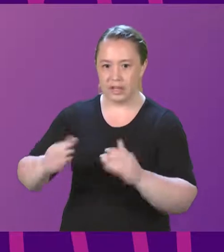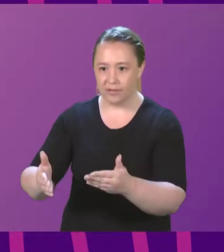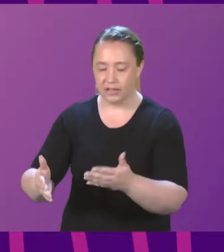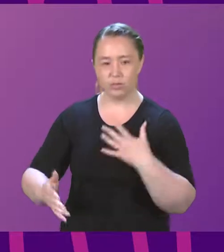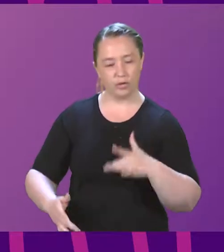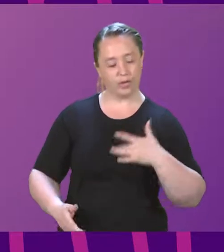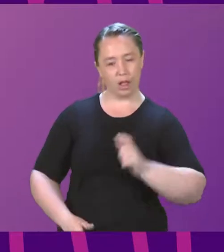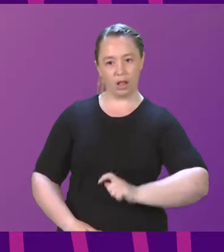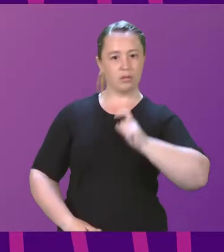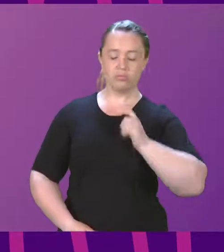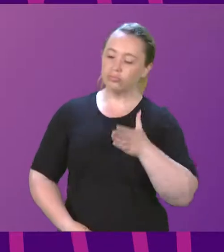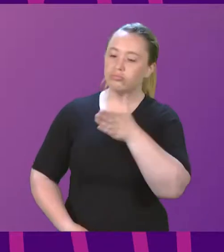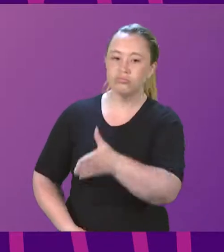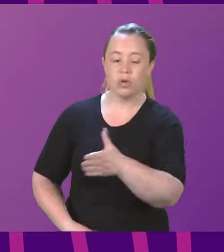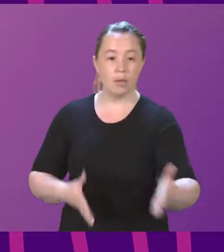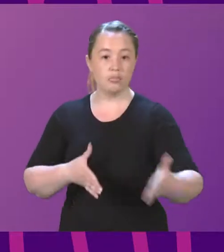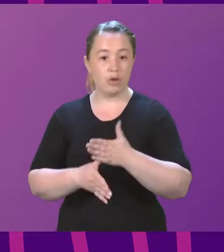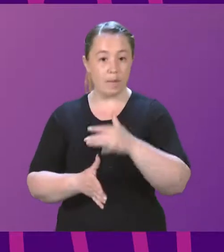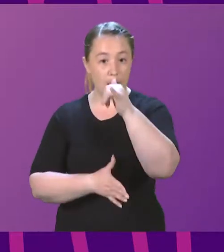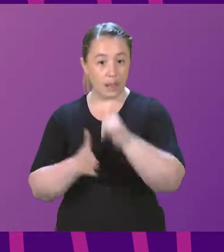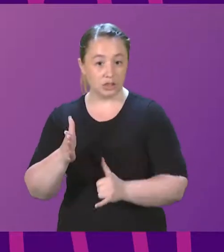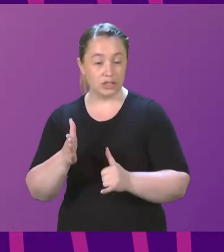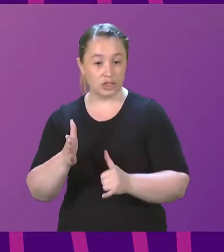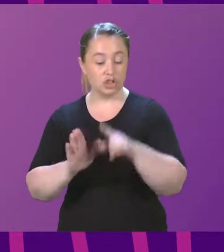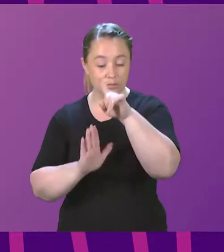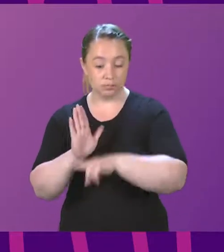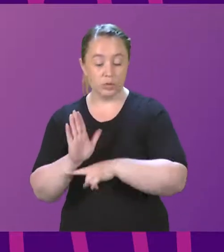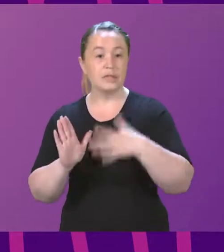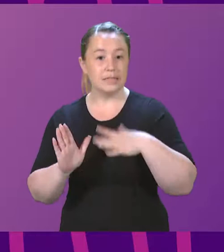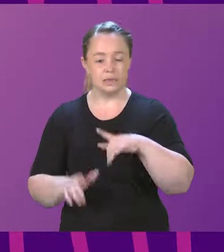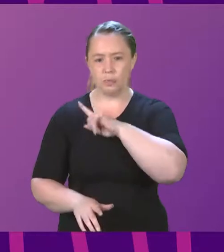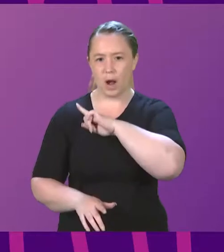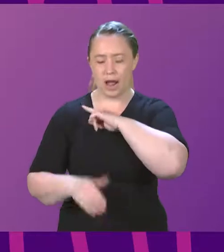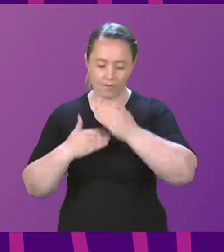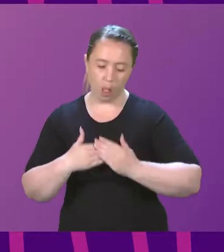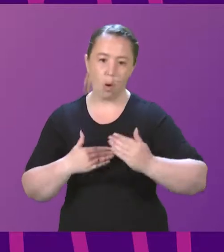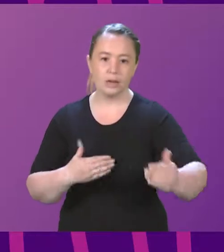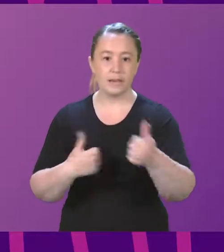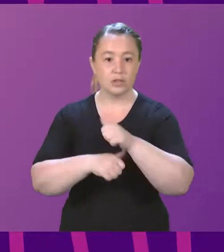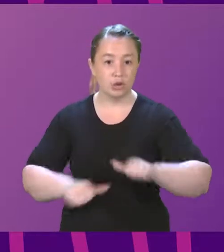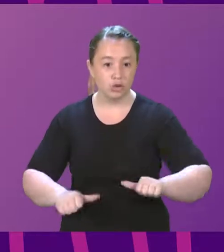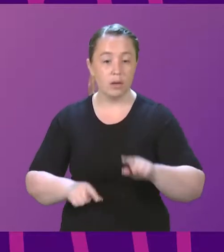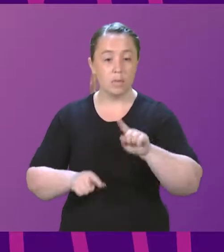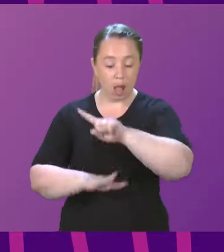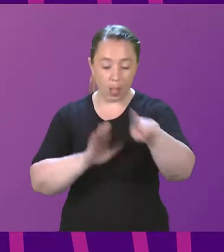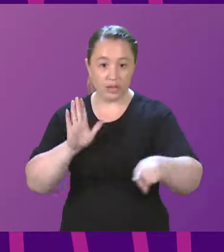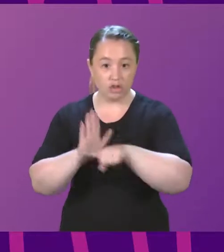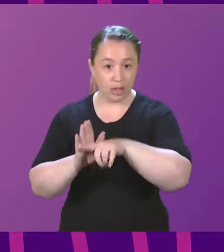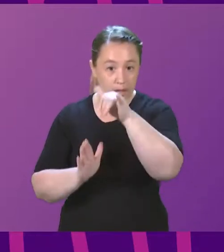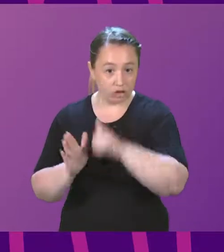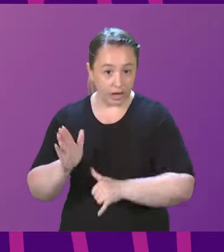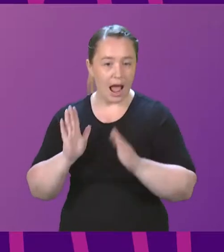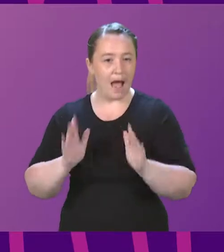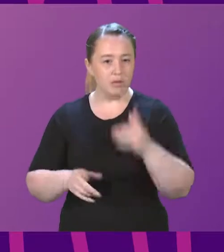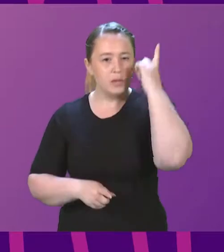the discussion, was agreed that primary legislation will be needed to provide a long-term solution for Scotland, but that any legislation needs to be considered carefully